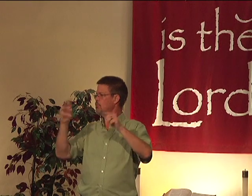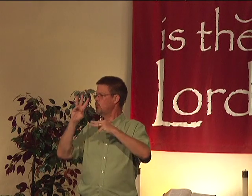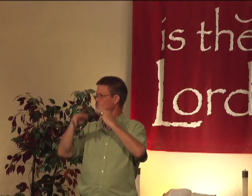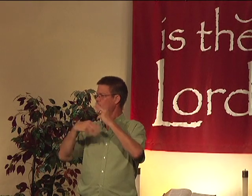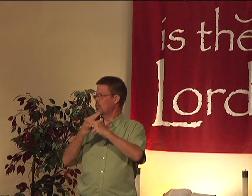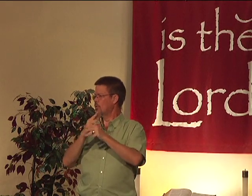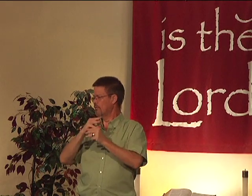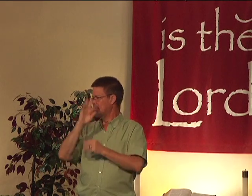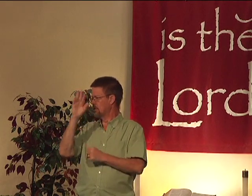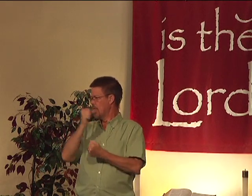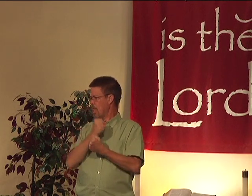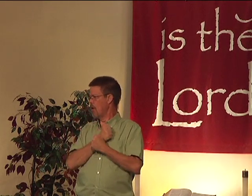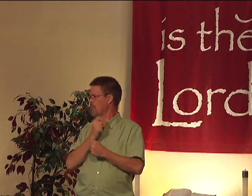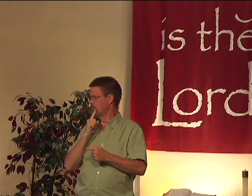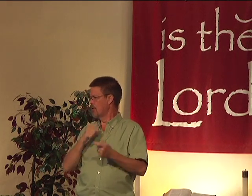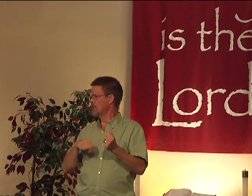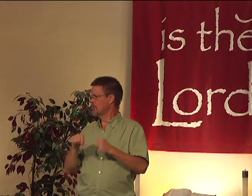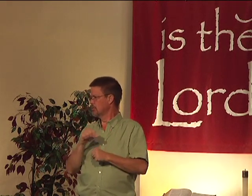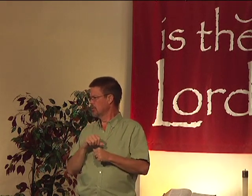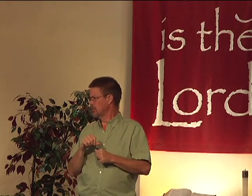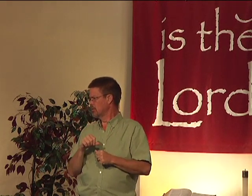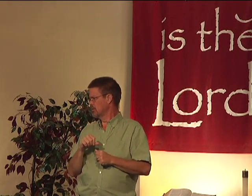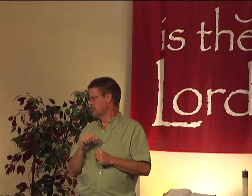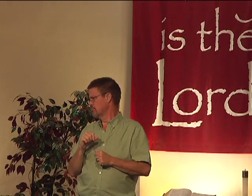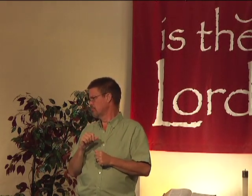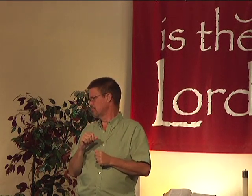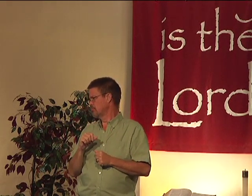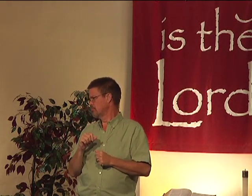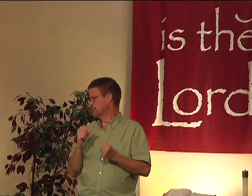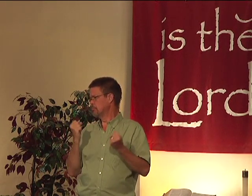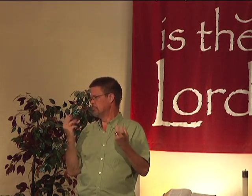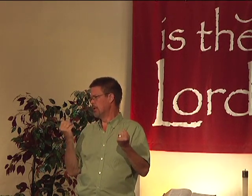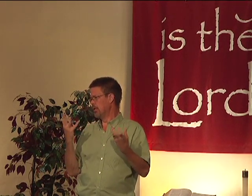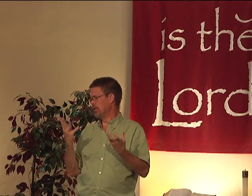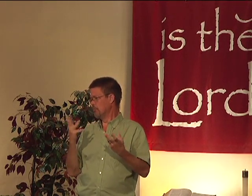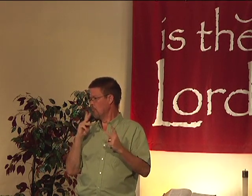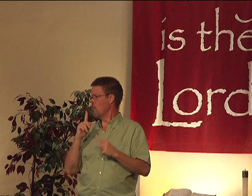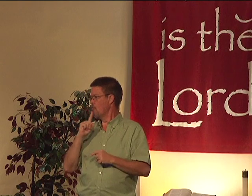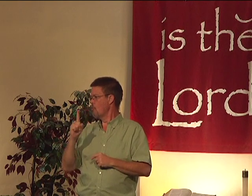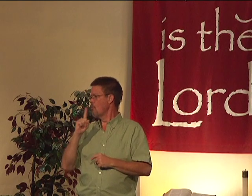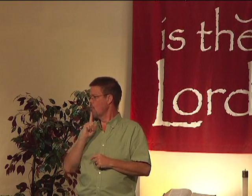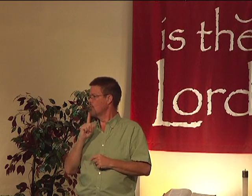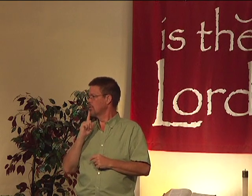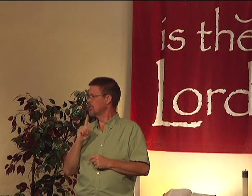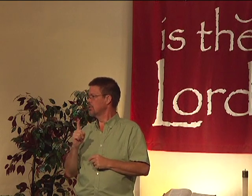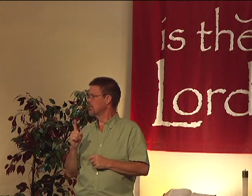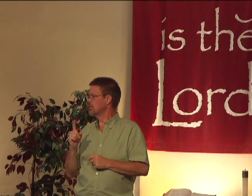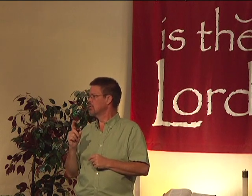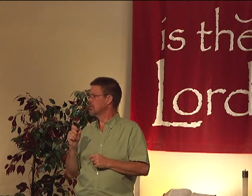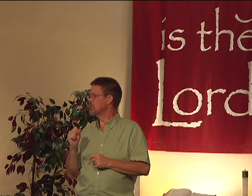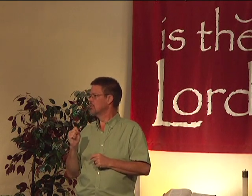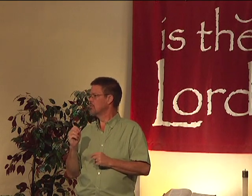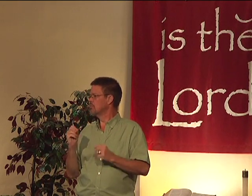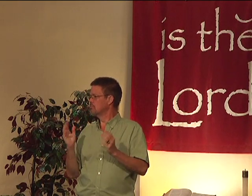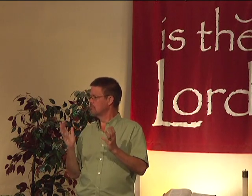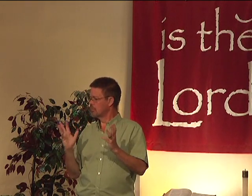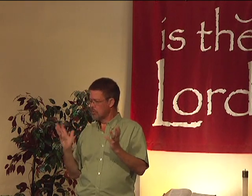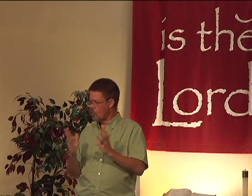world his love. We can do that. And I just think so many people are lonely. So this small Bible study